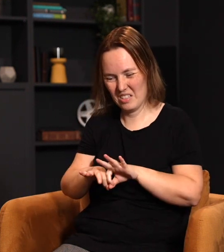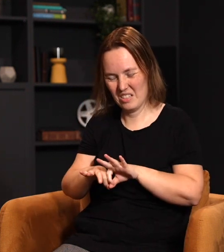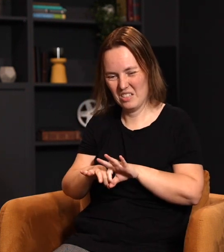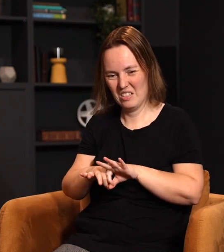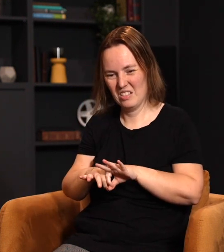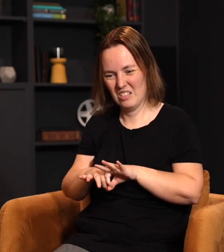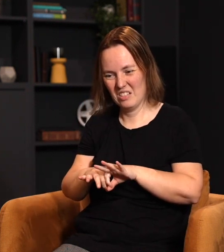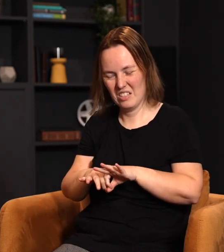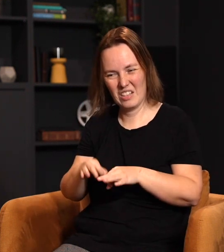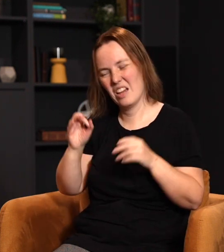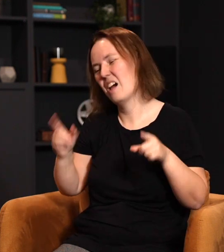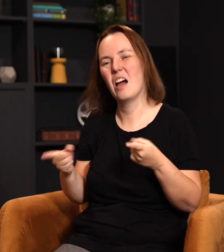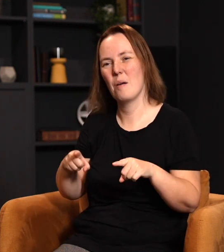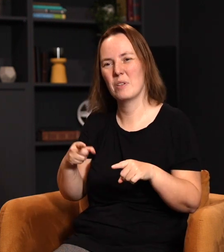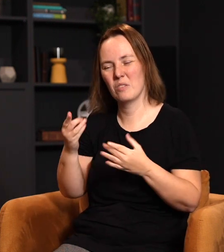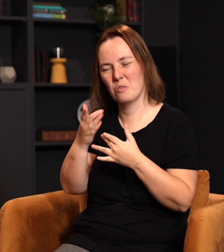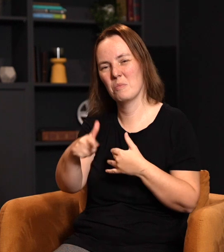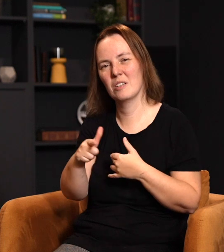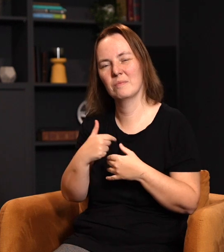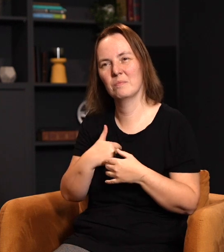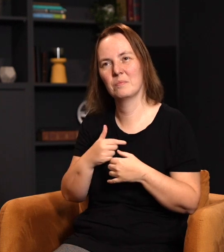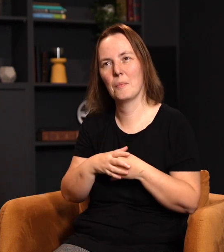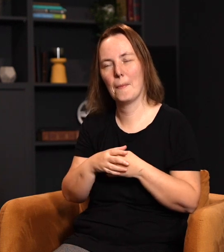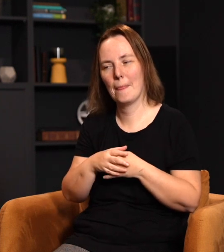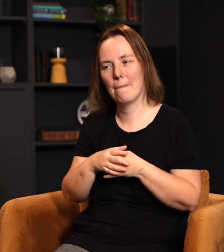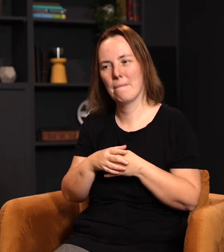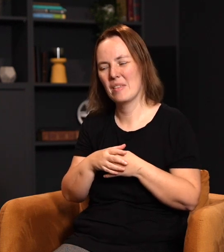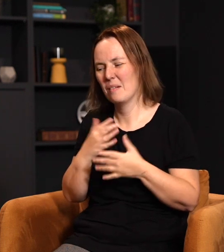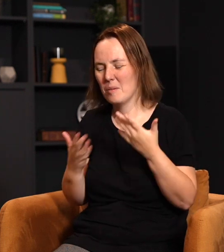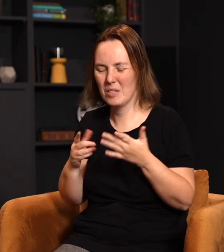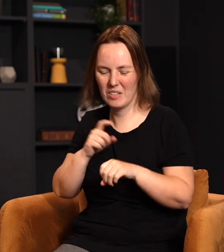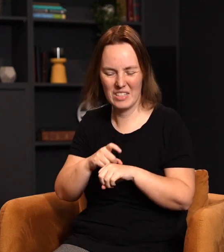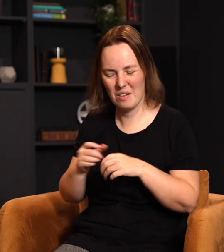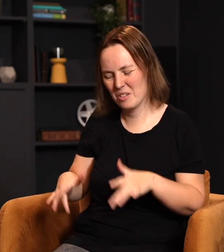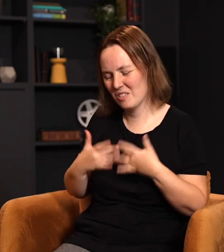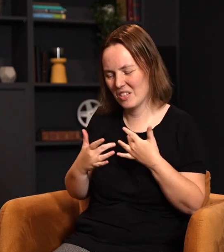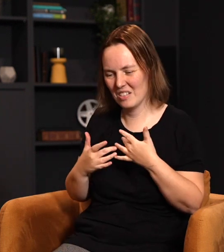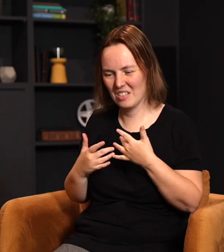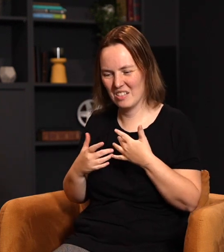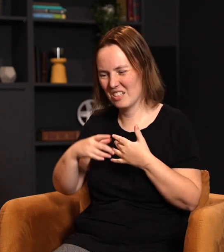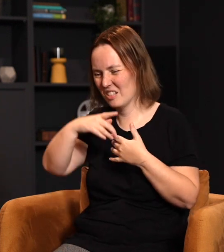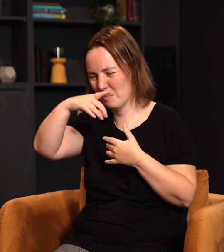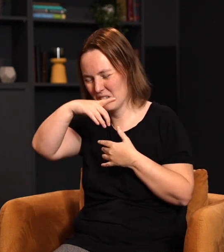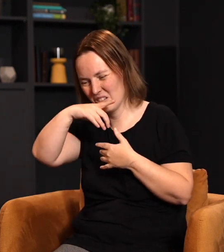doesn't mean that you're old physically. You may have been a Christian for many, many years but maybe you've been in a season where you just feel like, man, it's just been dry.